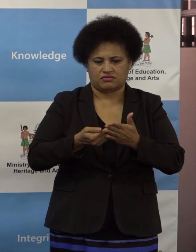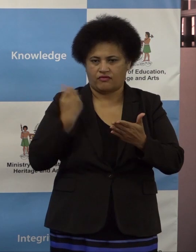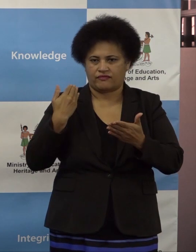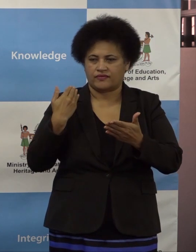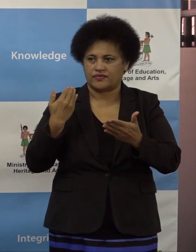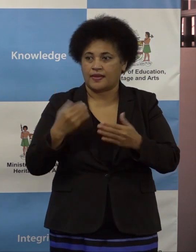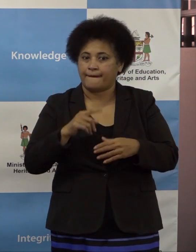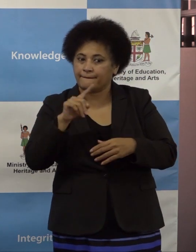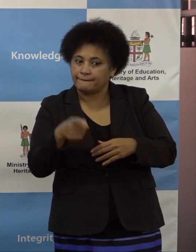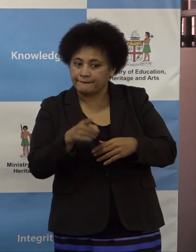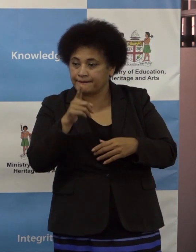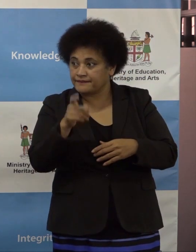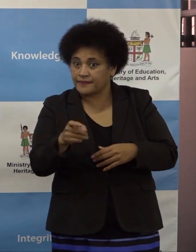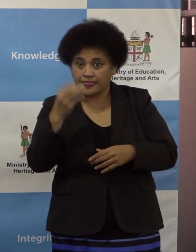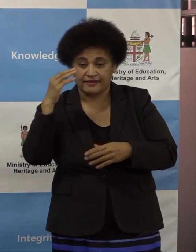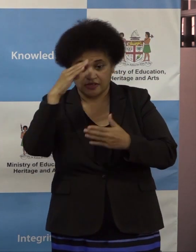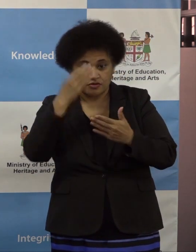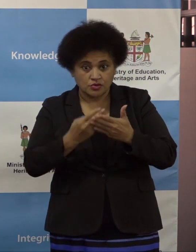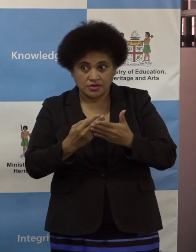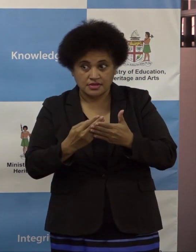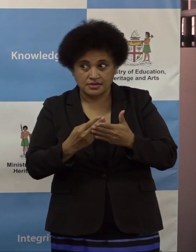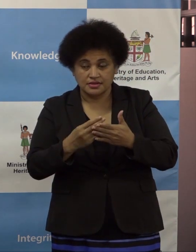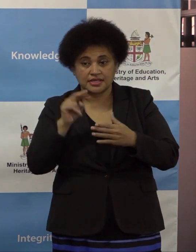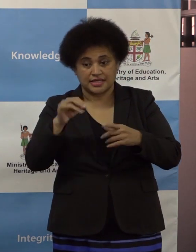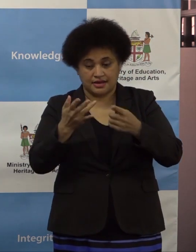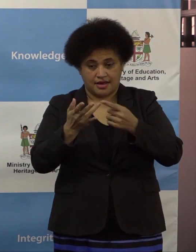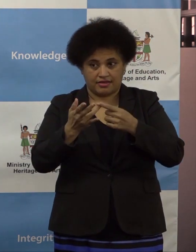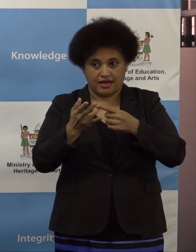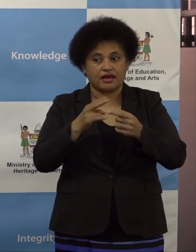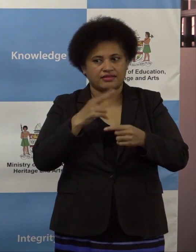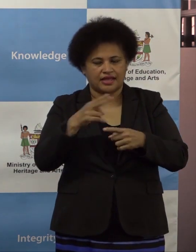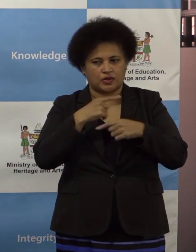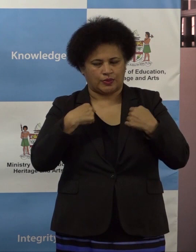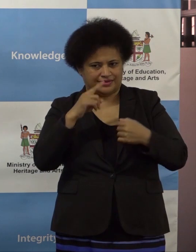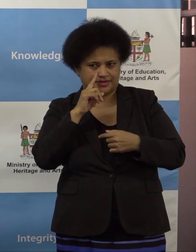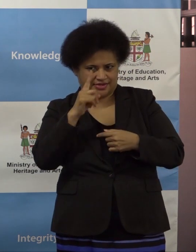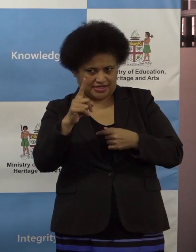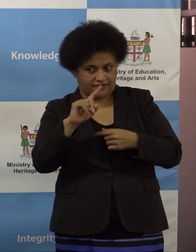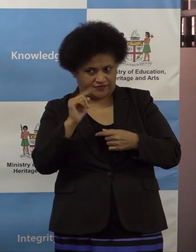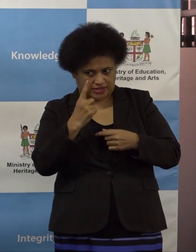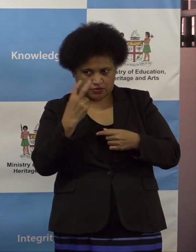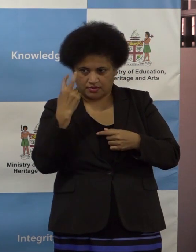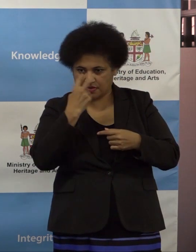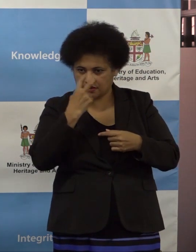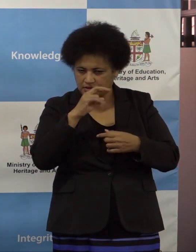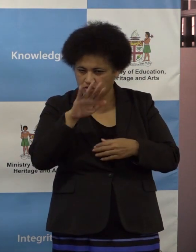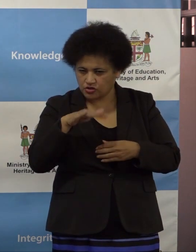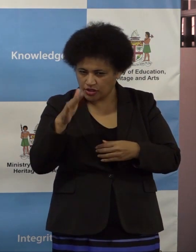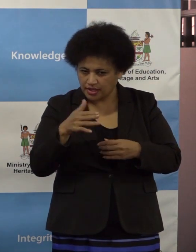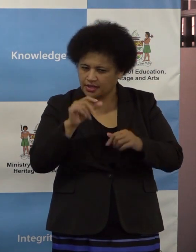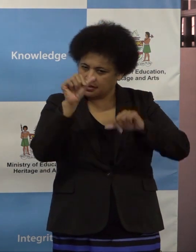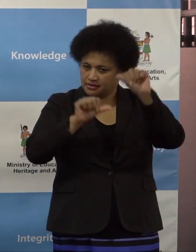if the students need any other assistance, that will be gauged during the